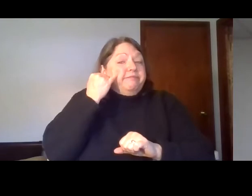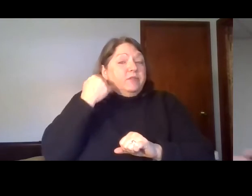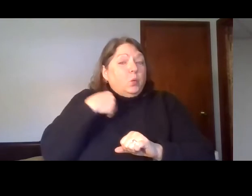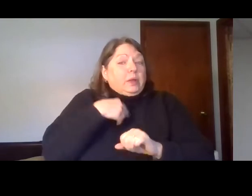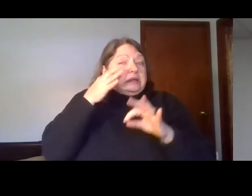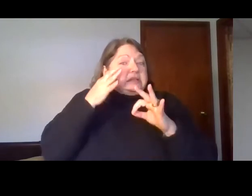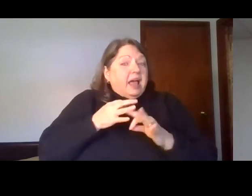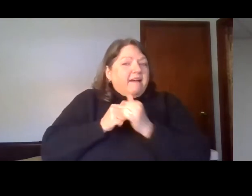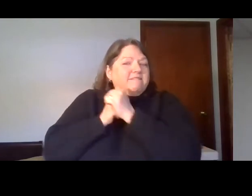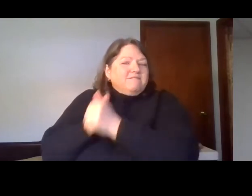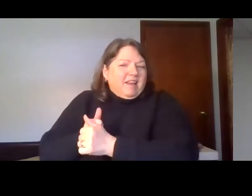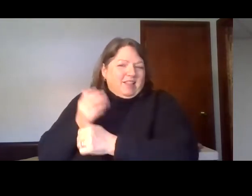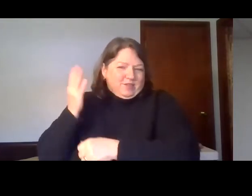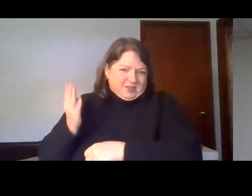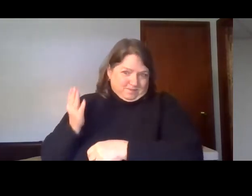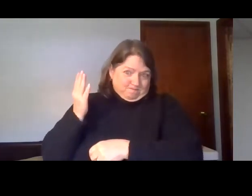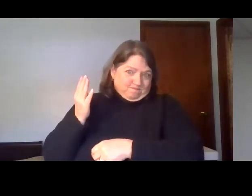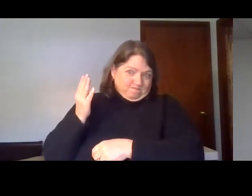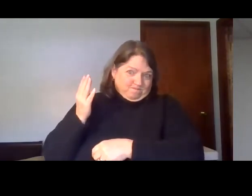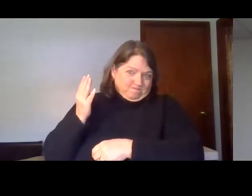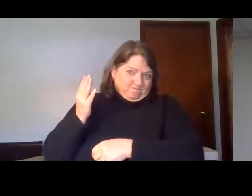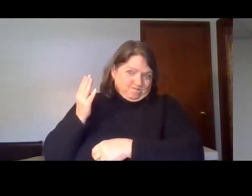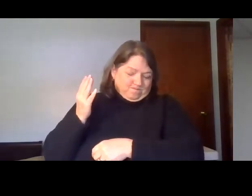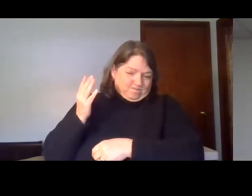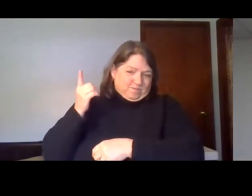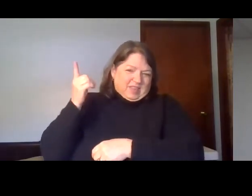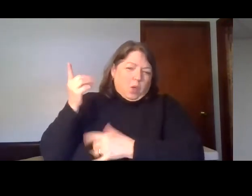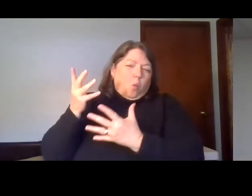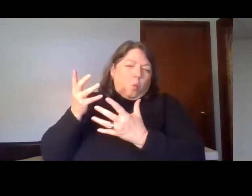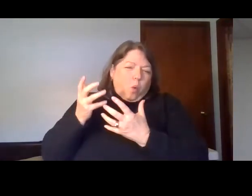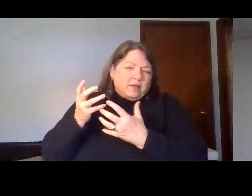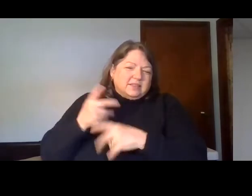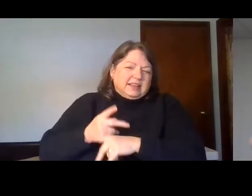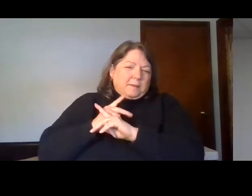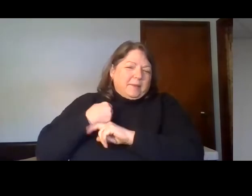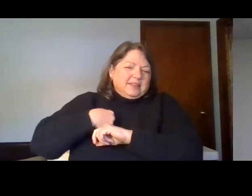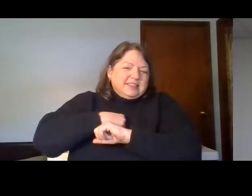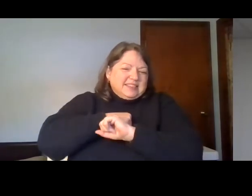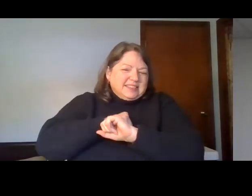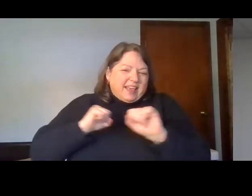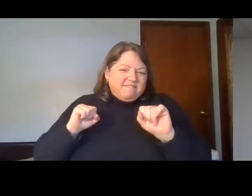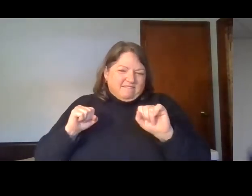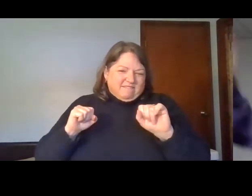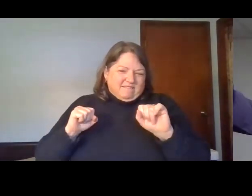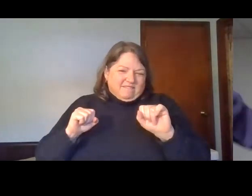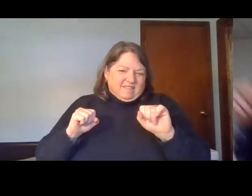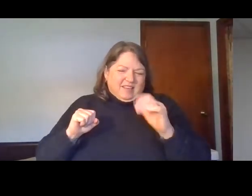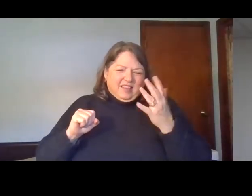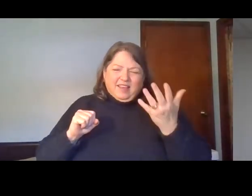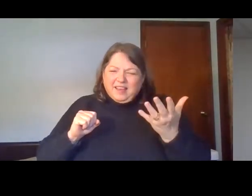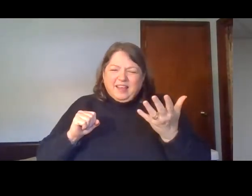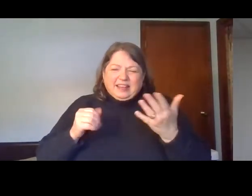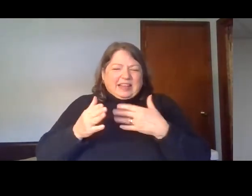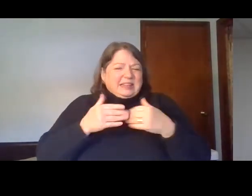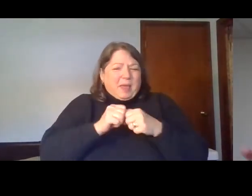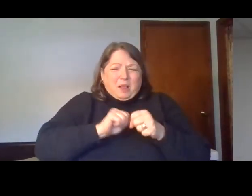of him, he keeps us safe from the storms and the pandemics of life. Regardless of this